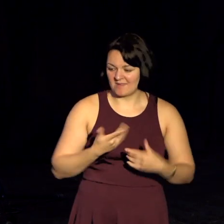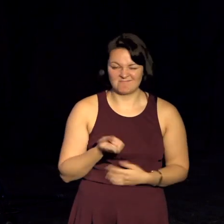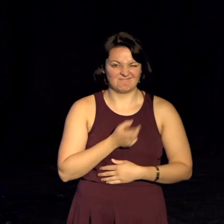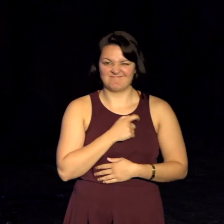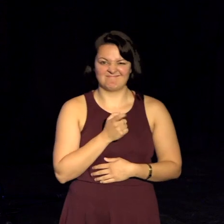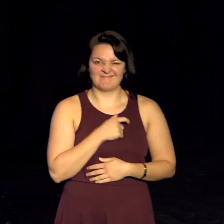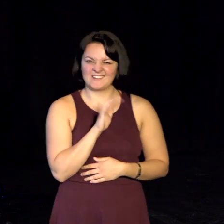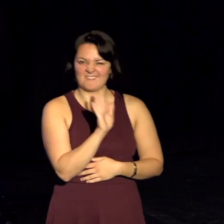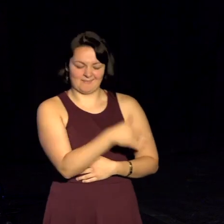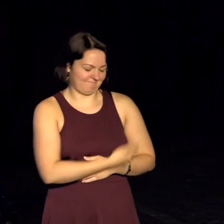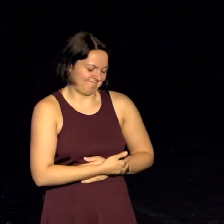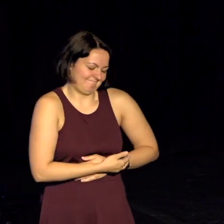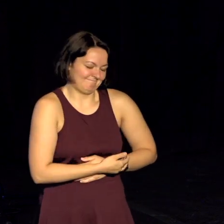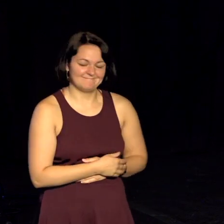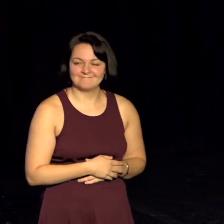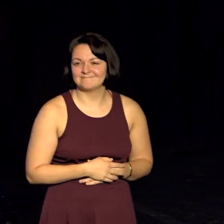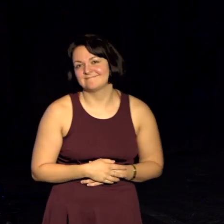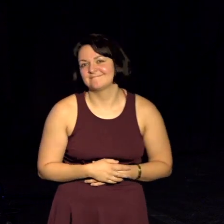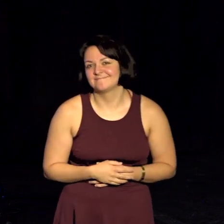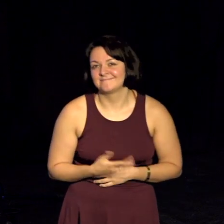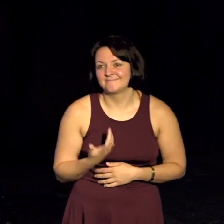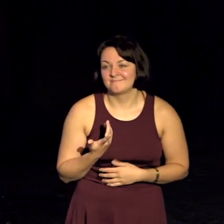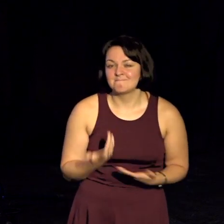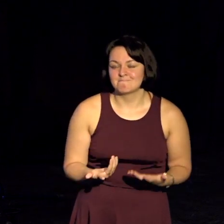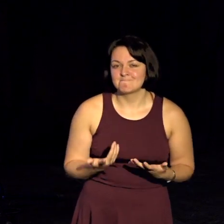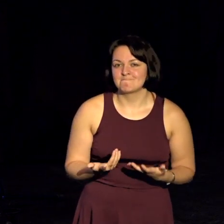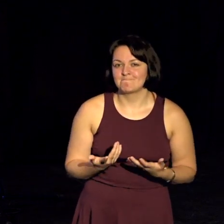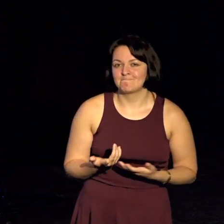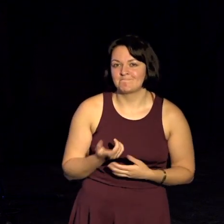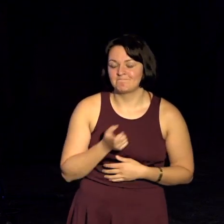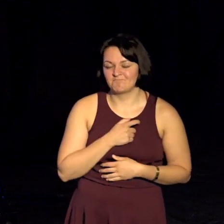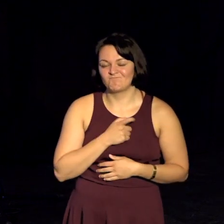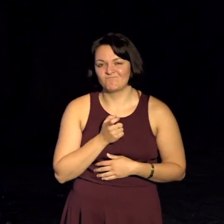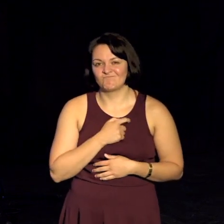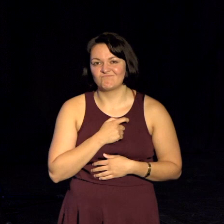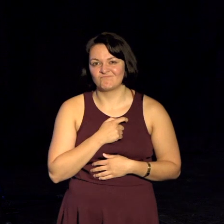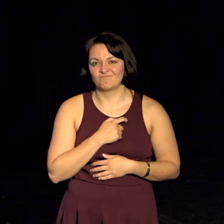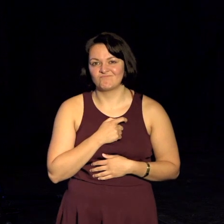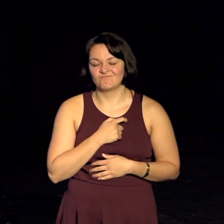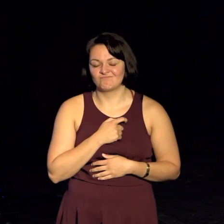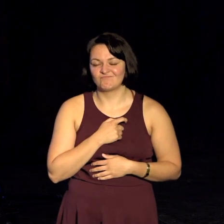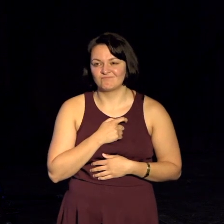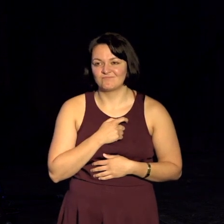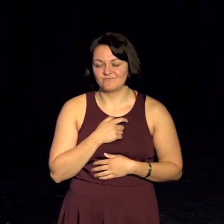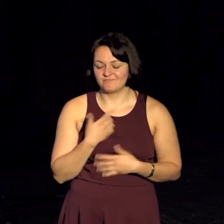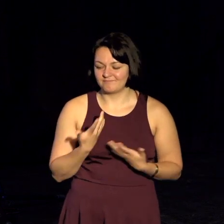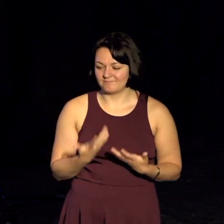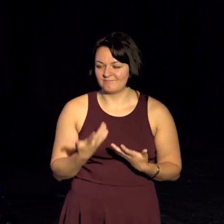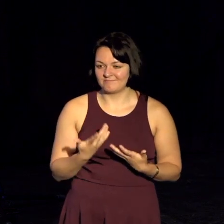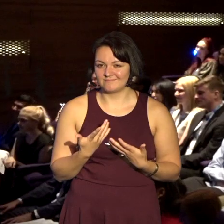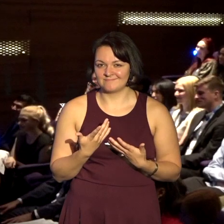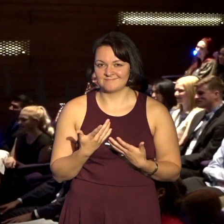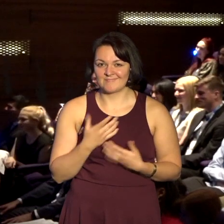me as much as the dreaded, terrorizing tree frog.